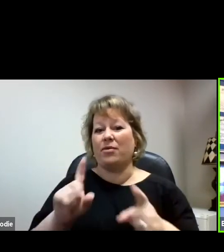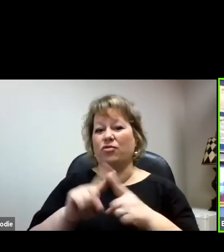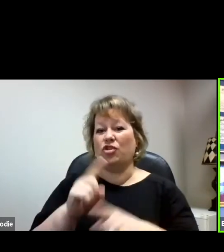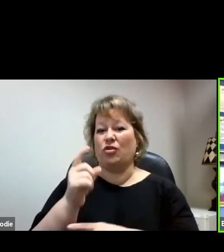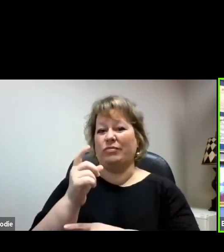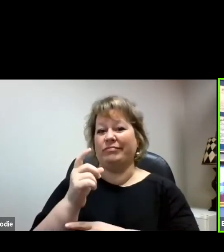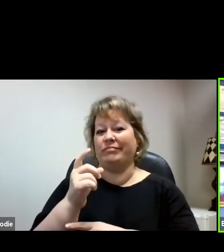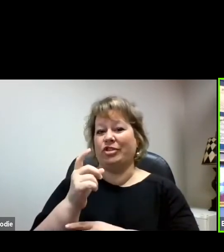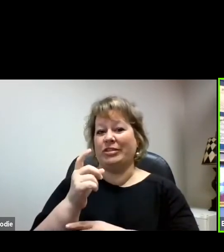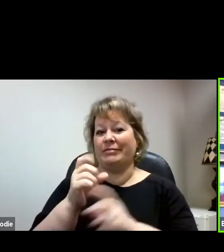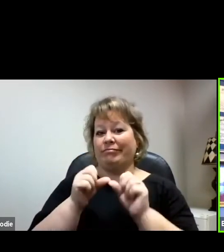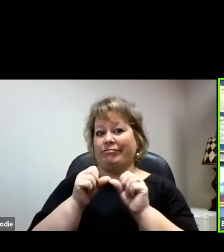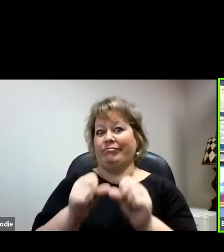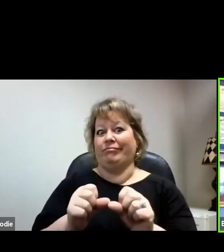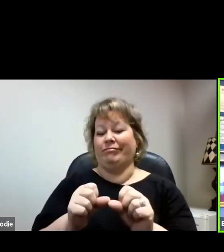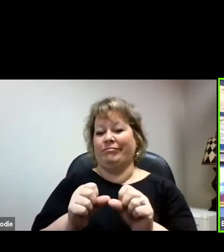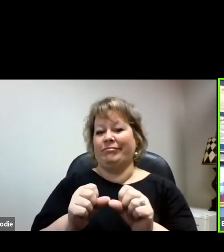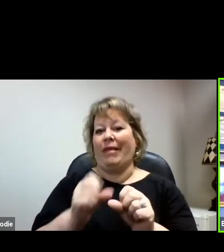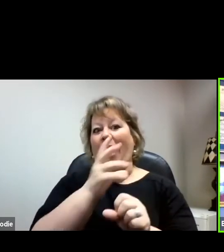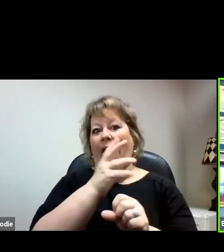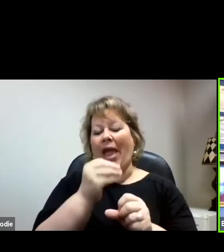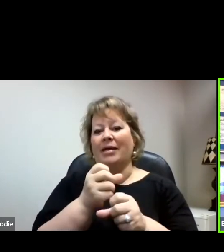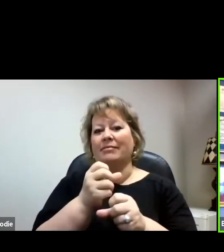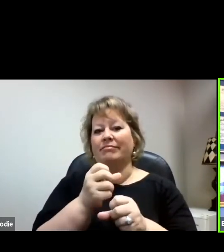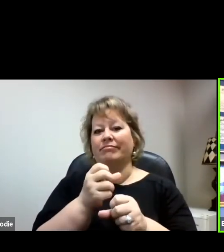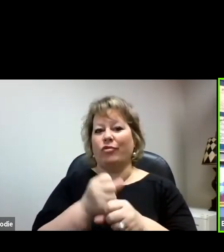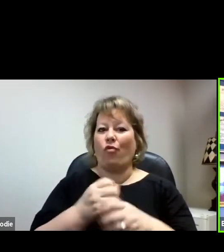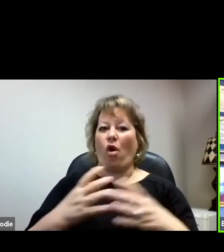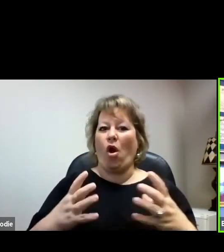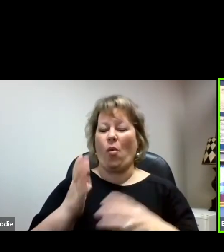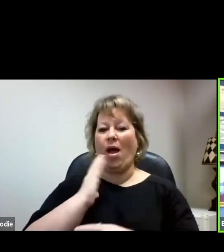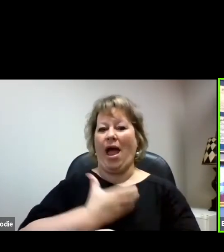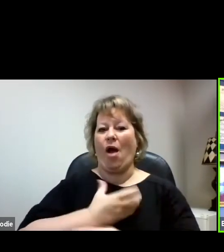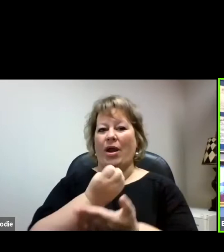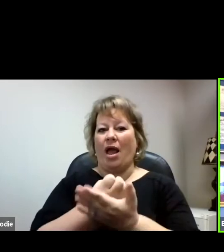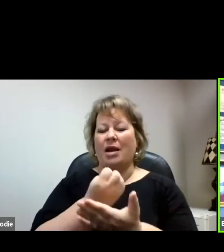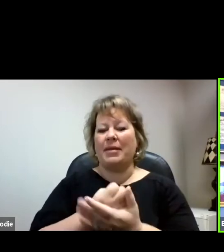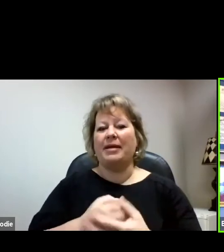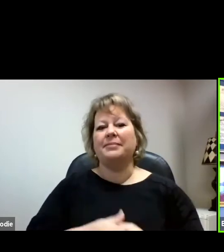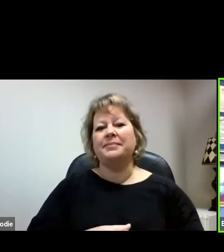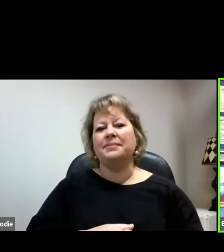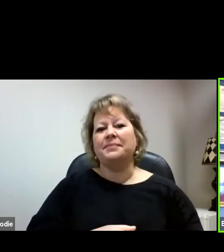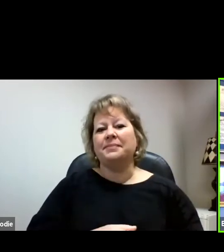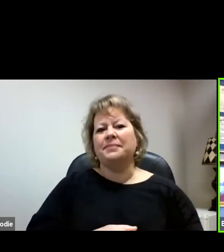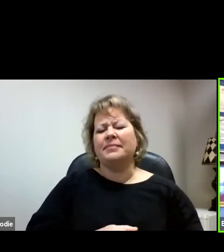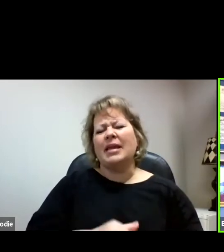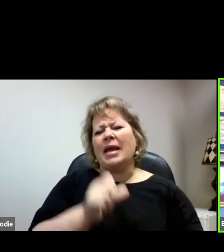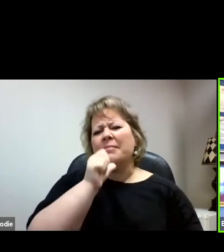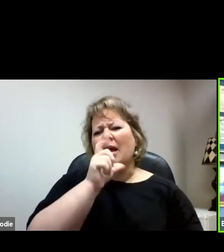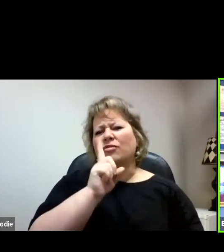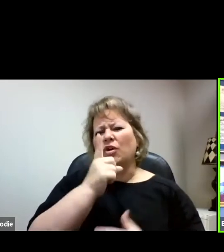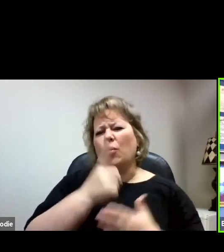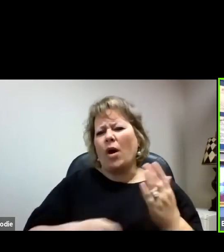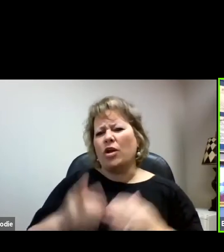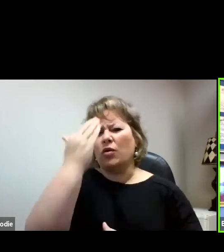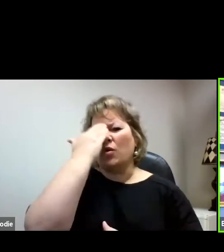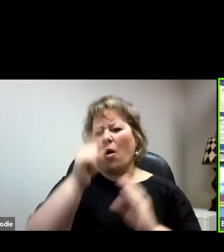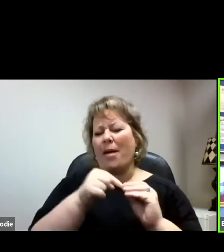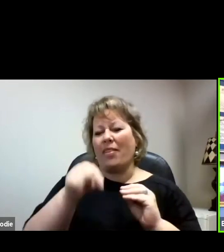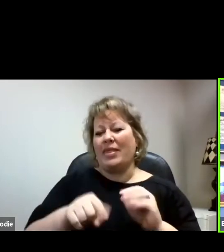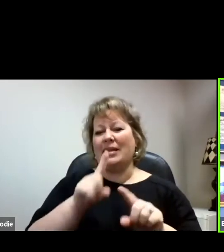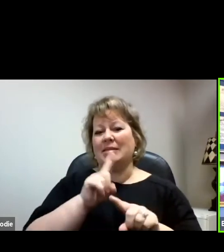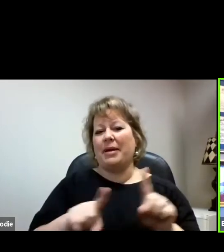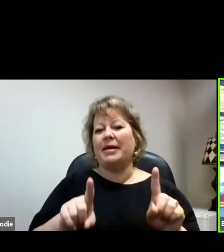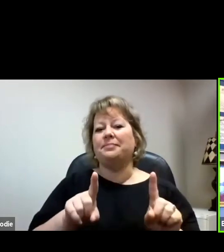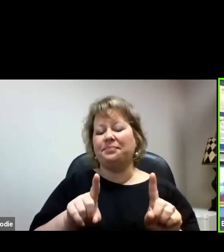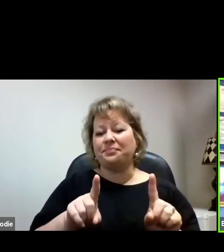our own, much less grow the economy. Because, and I'm not sure what you know about this, but many of, and there may